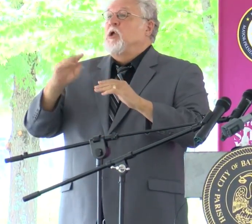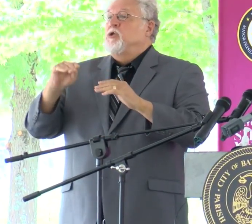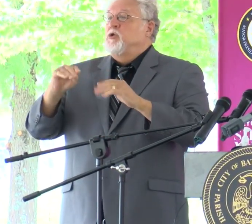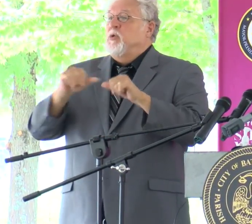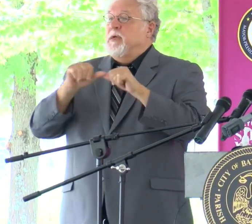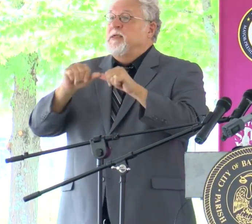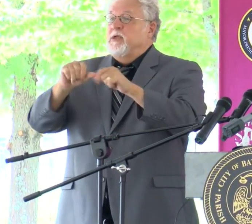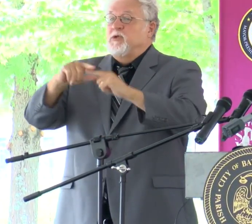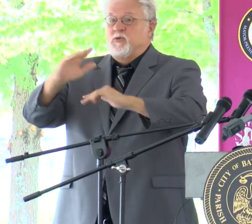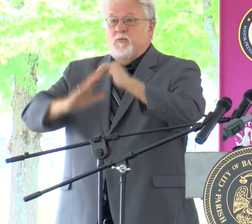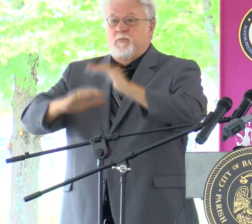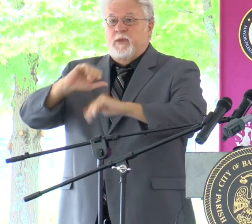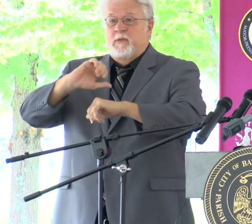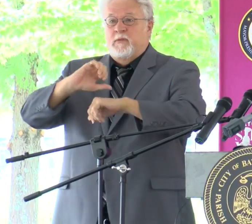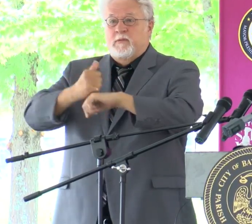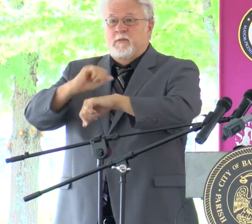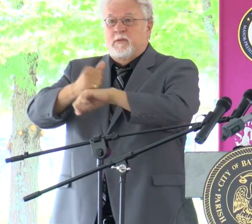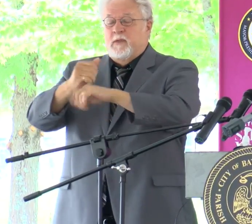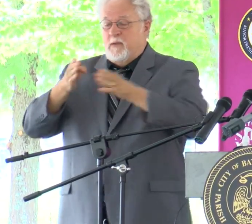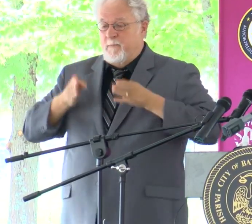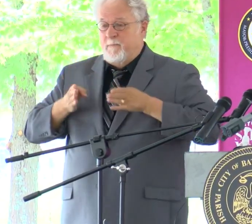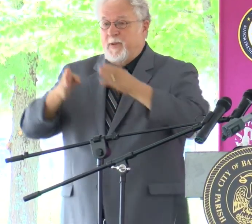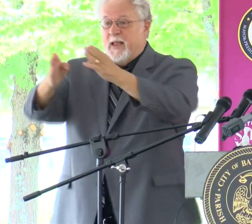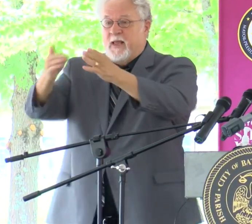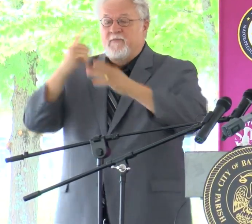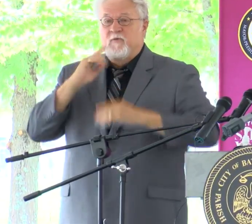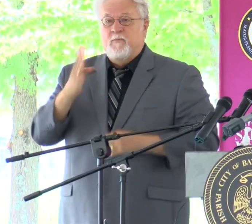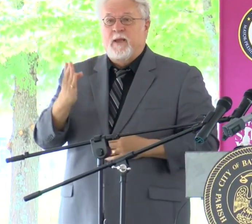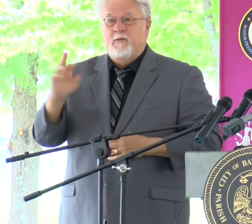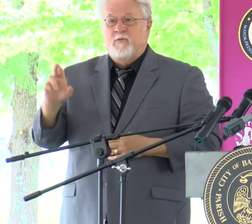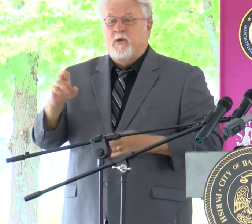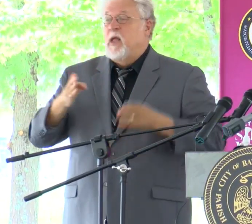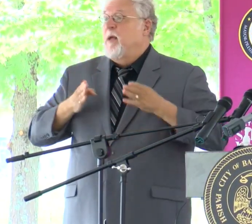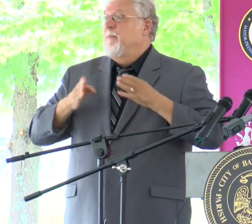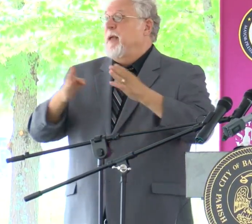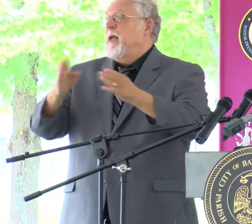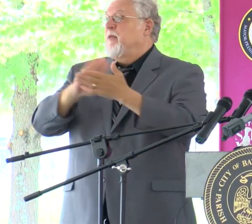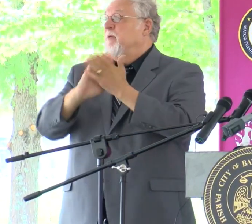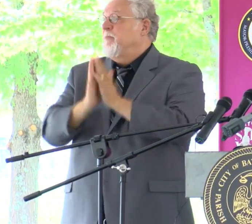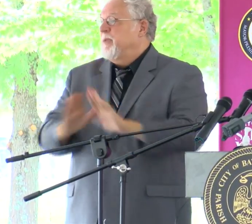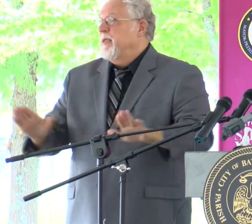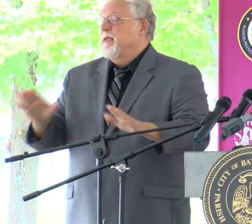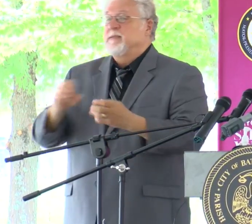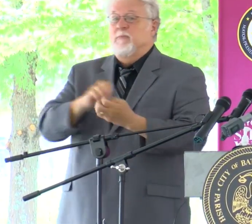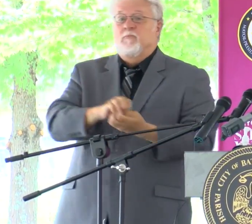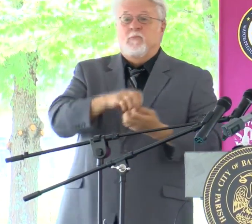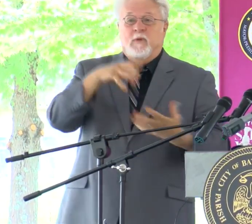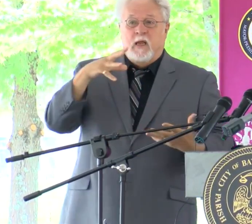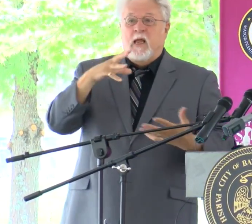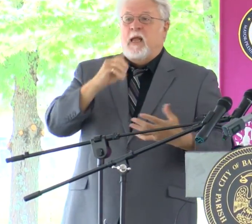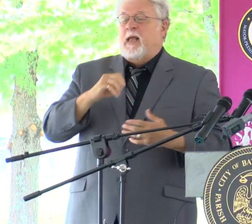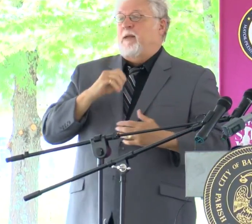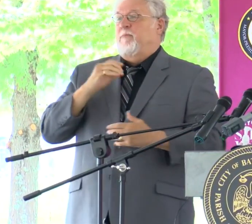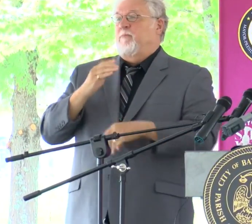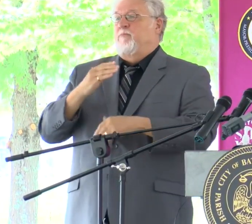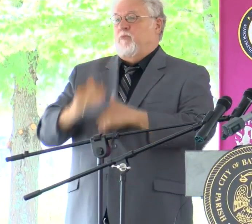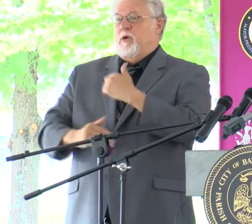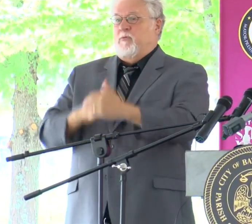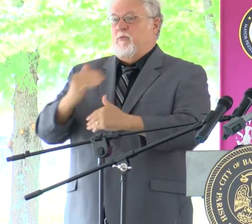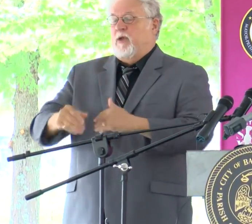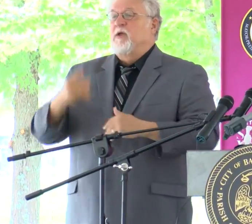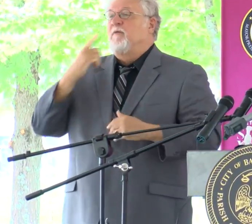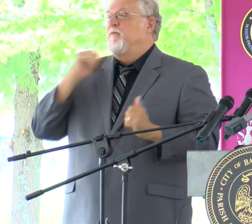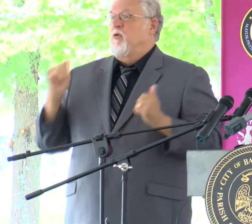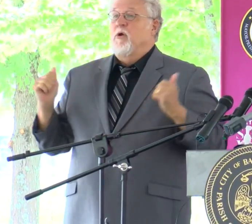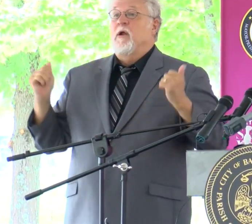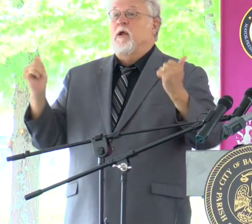to build a path for Baton Rouge, a path of peace, prosperity, and progress for